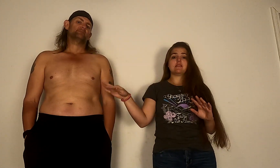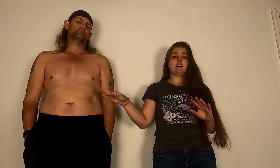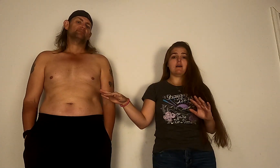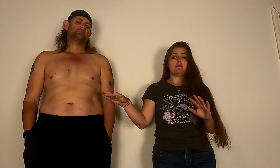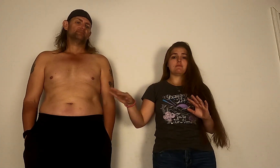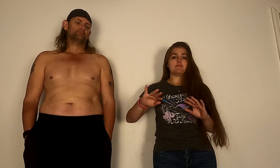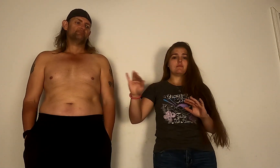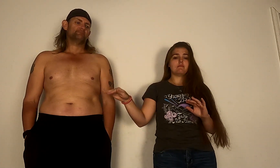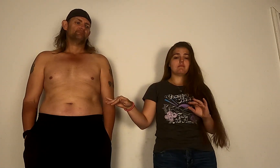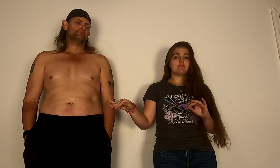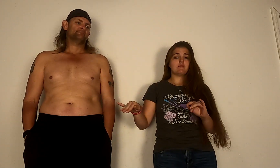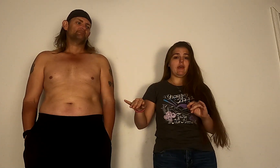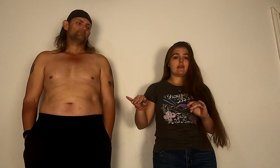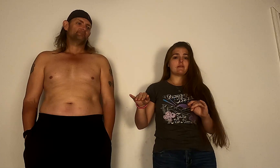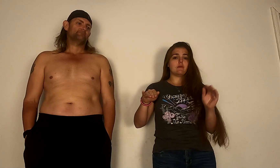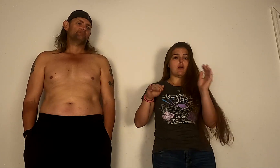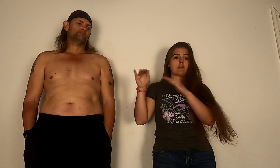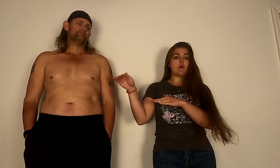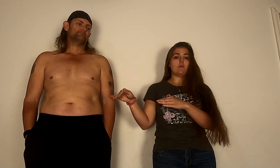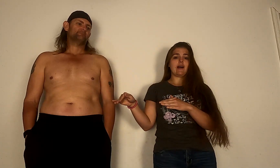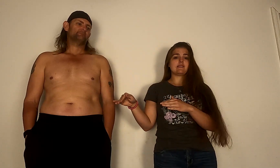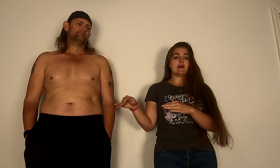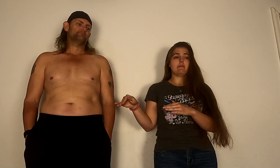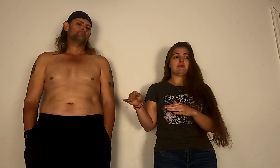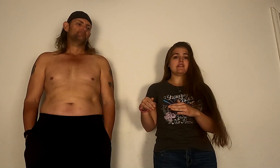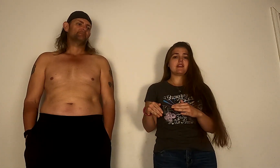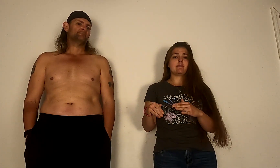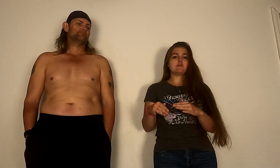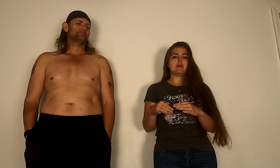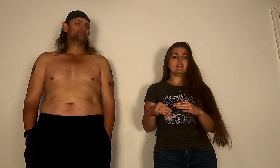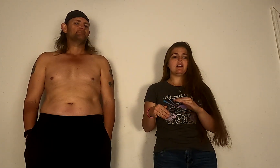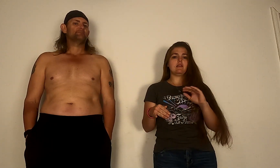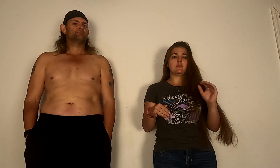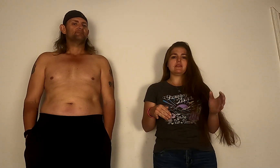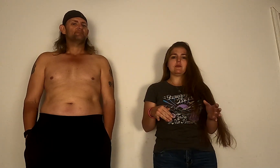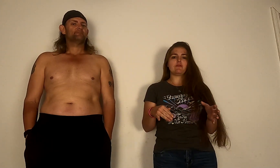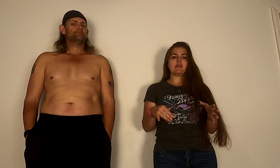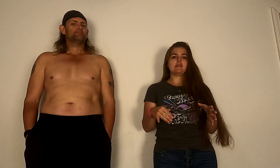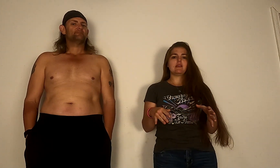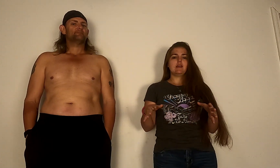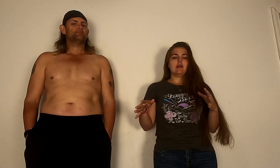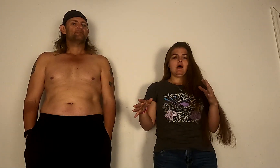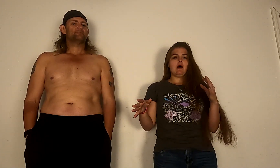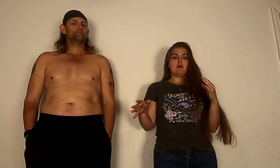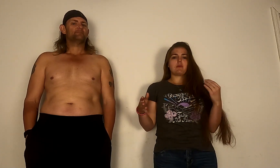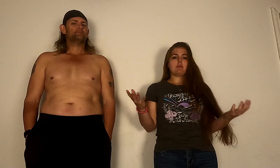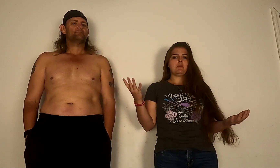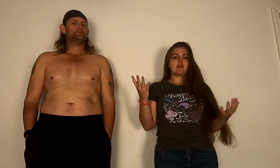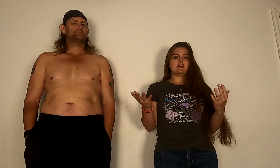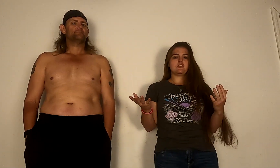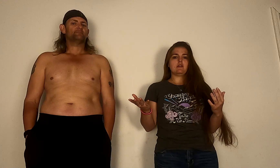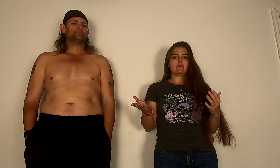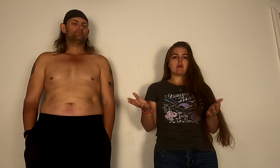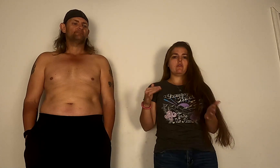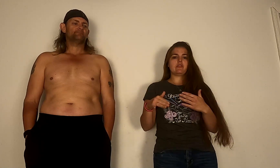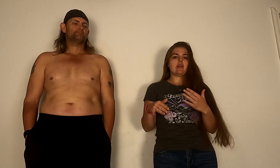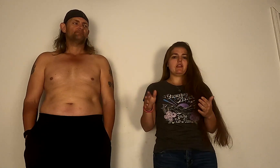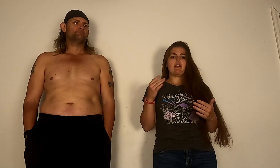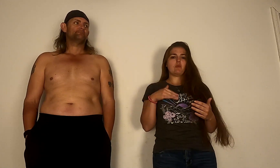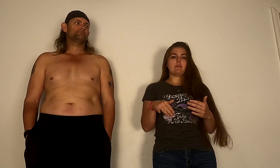like our goal last time but this time has been a little bit different probably because you know the COVID thing you have to